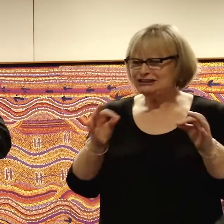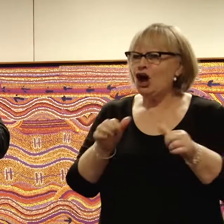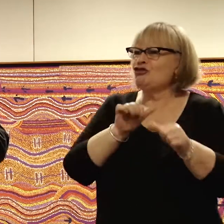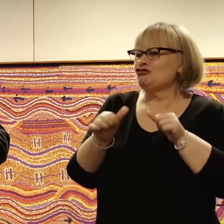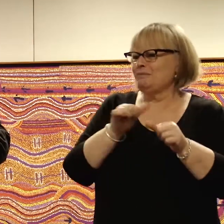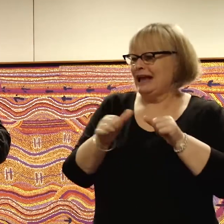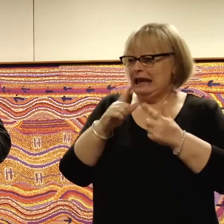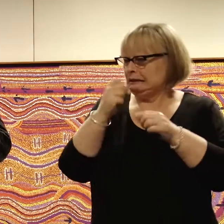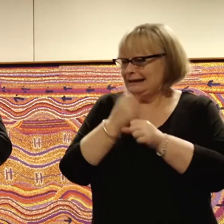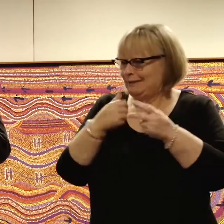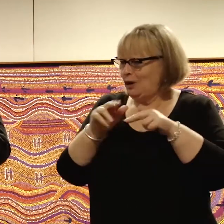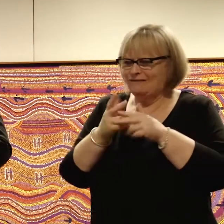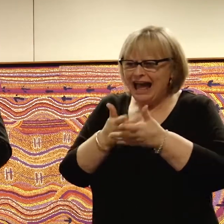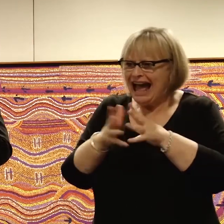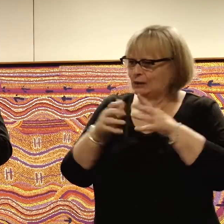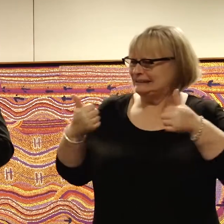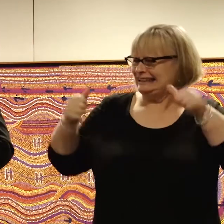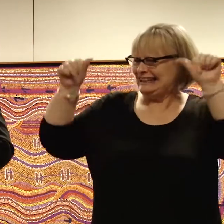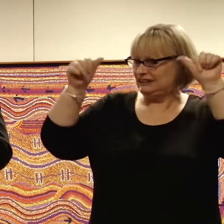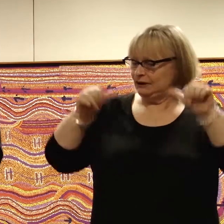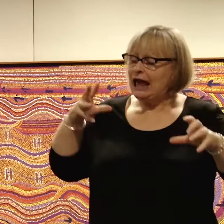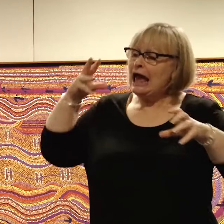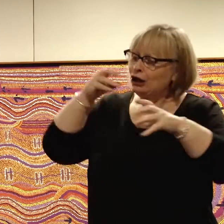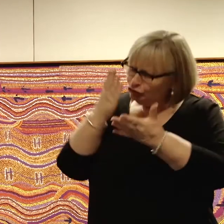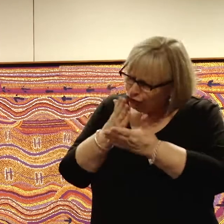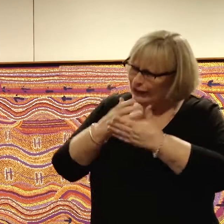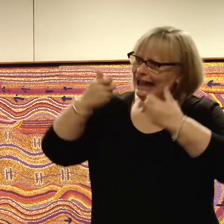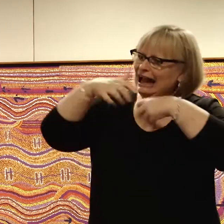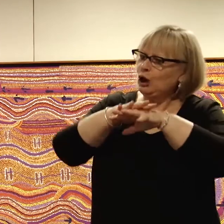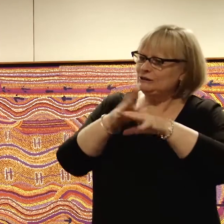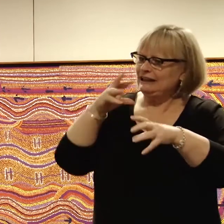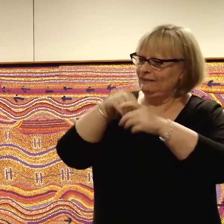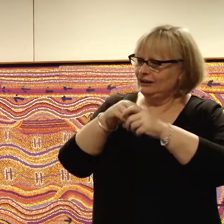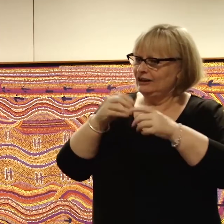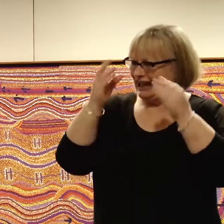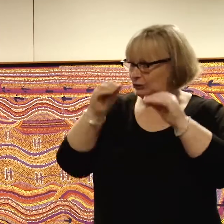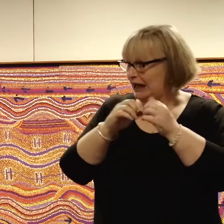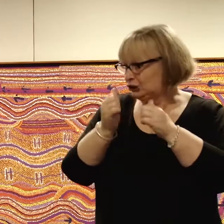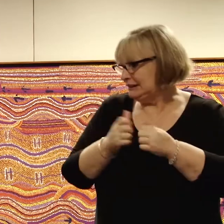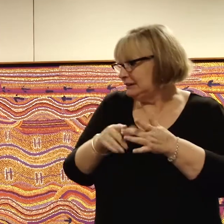example of how successful an inclusive education system can work than that.